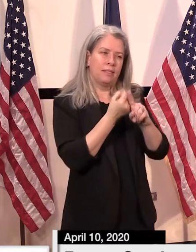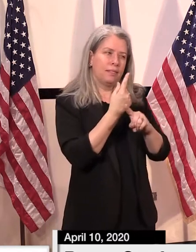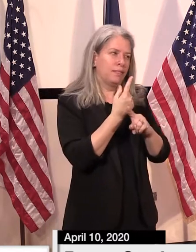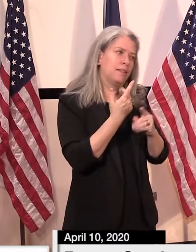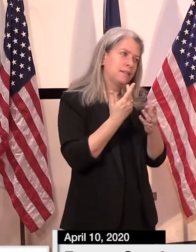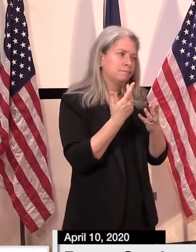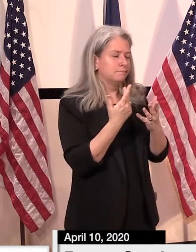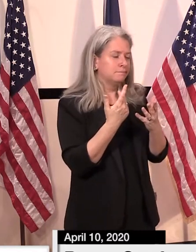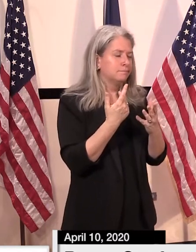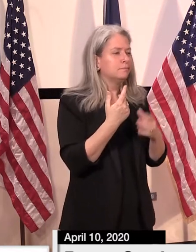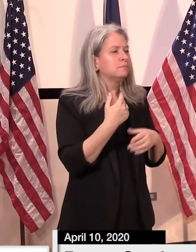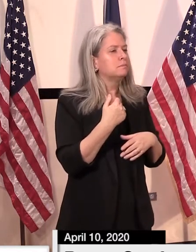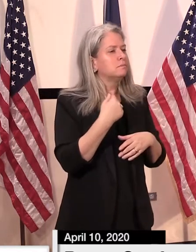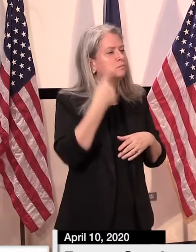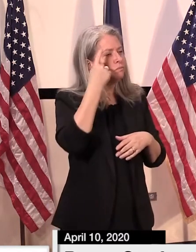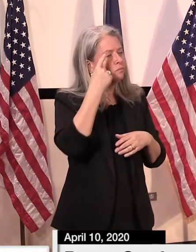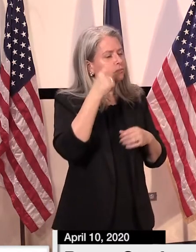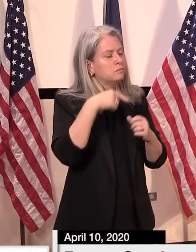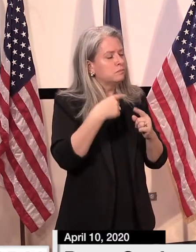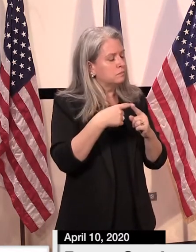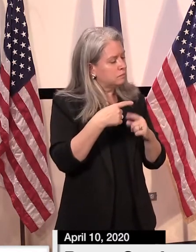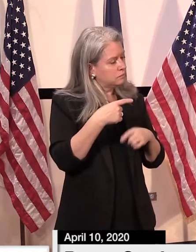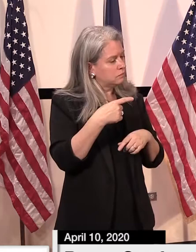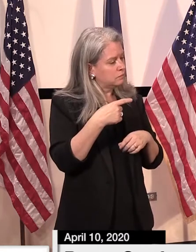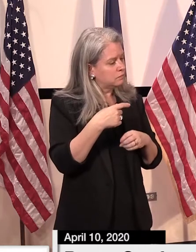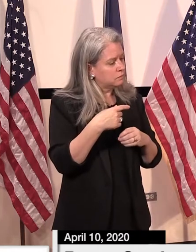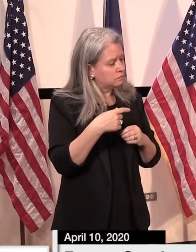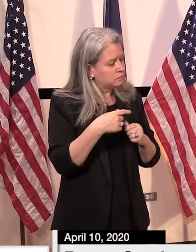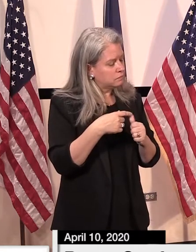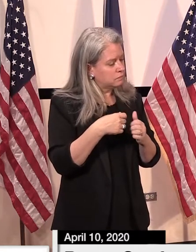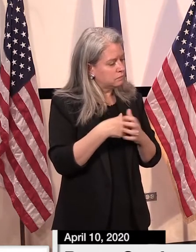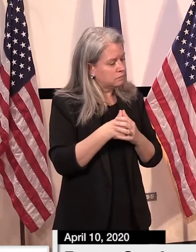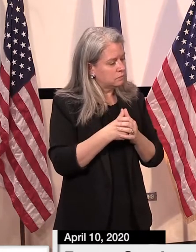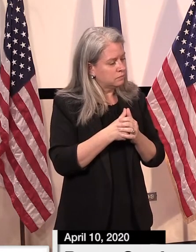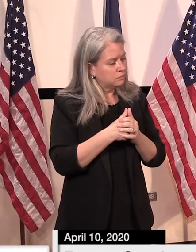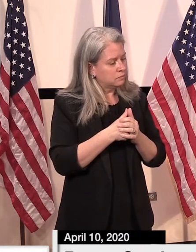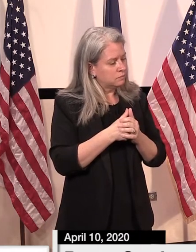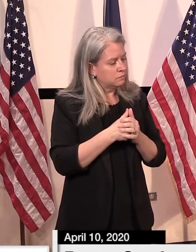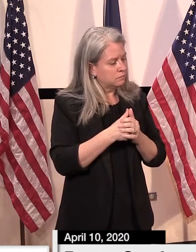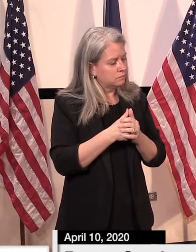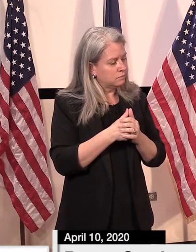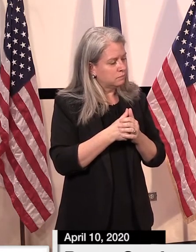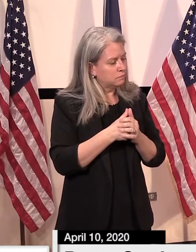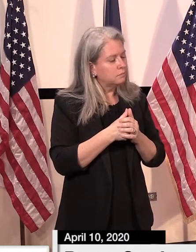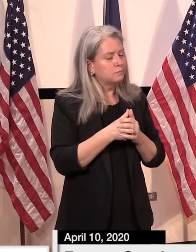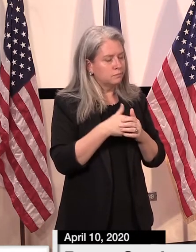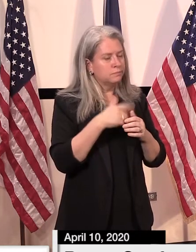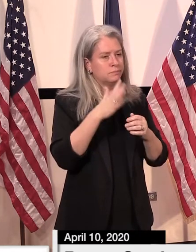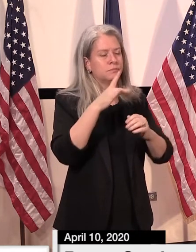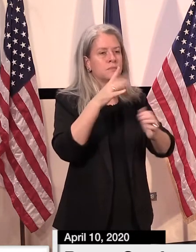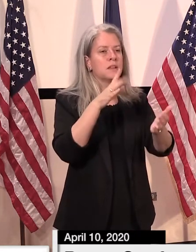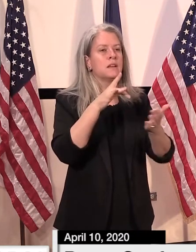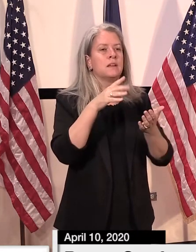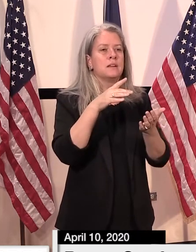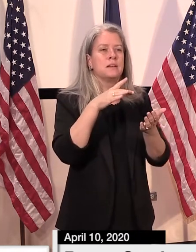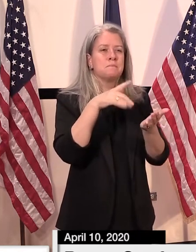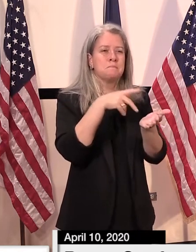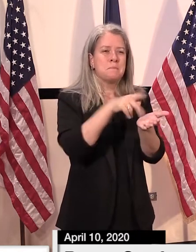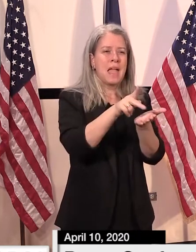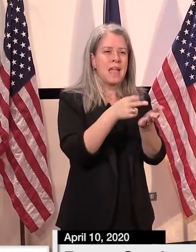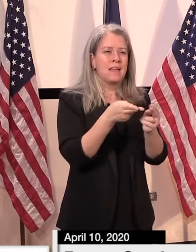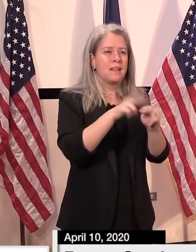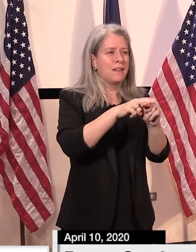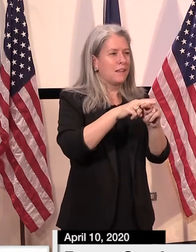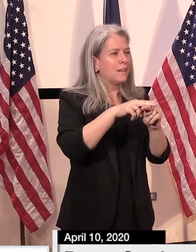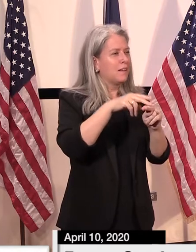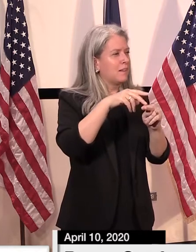the hazard pay initiative and about, in particular, pay raises for state employees. I've heard